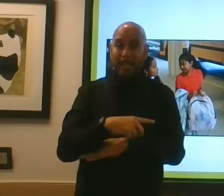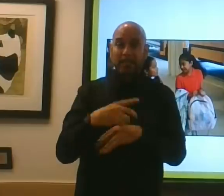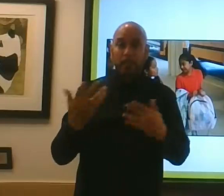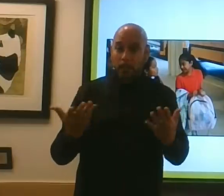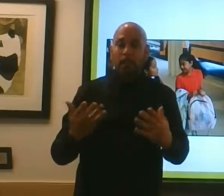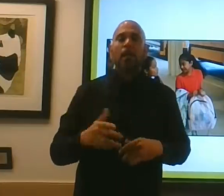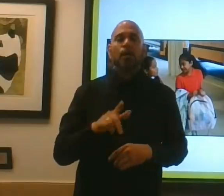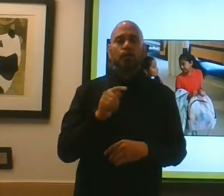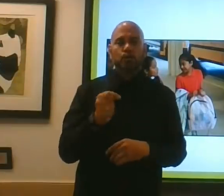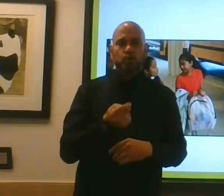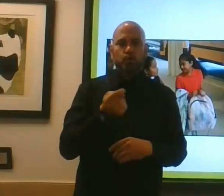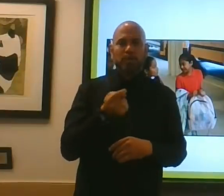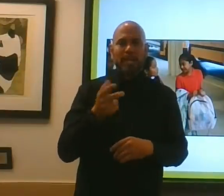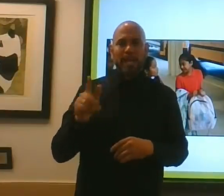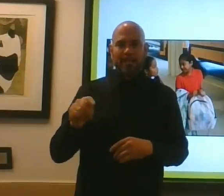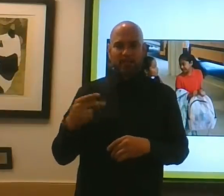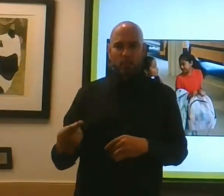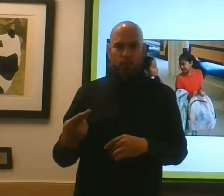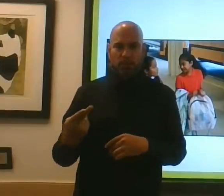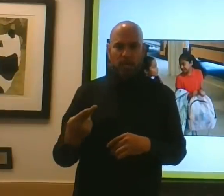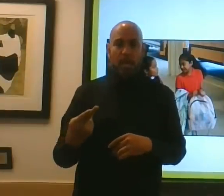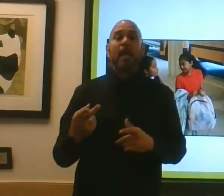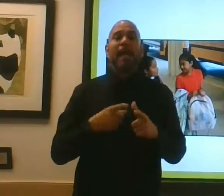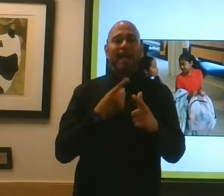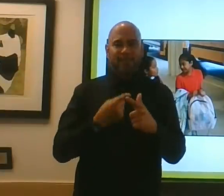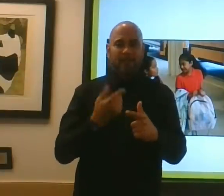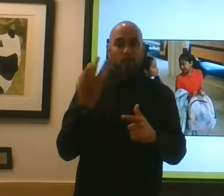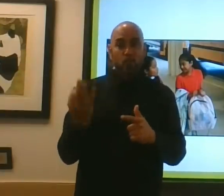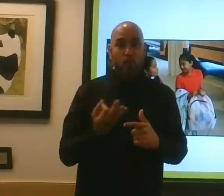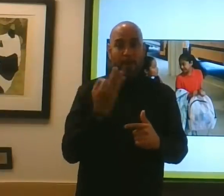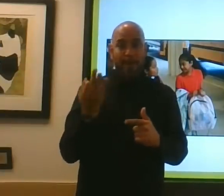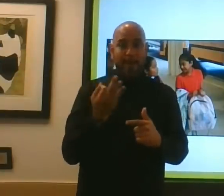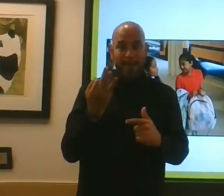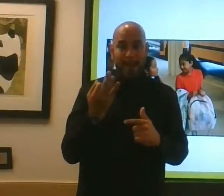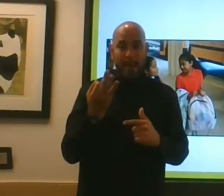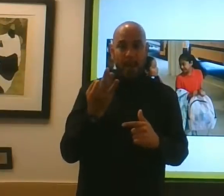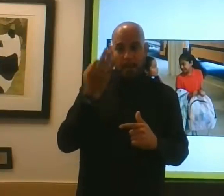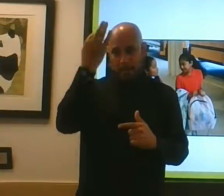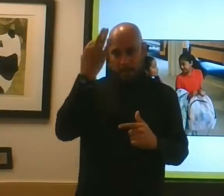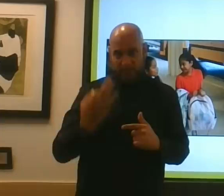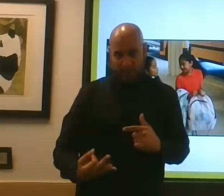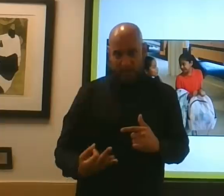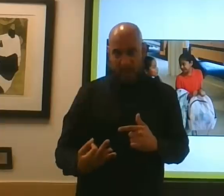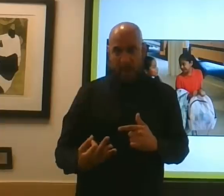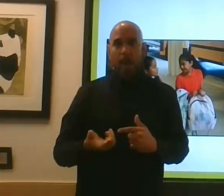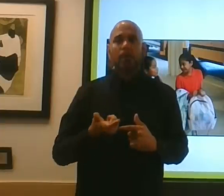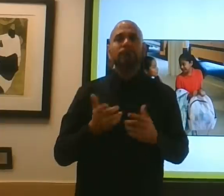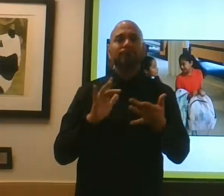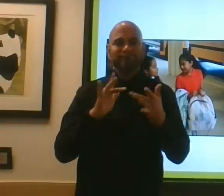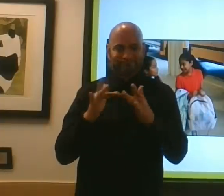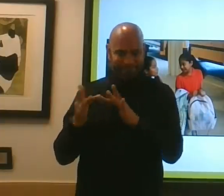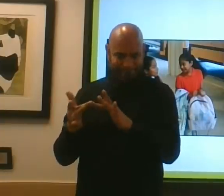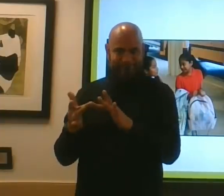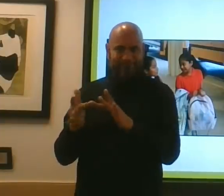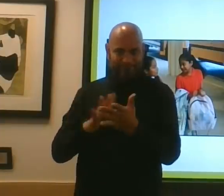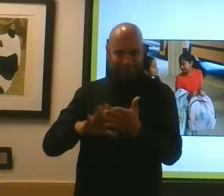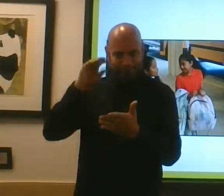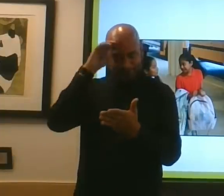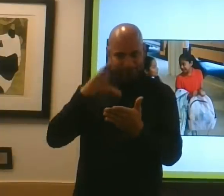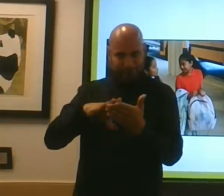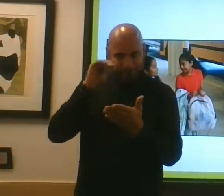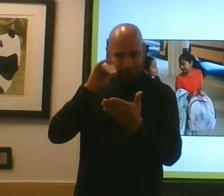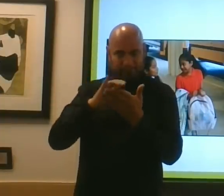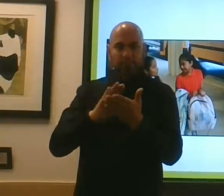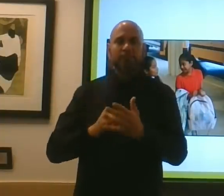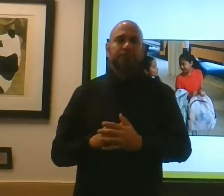in virtual learning, what we call extending learning beyond the classroom, on Fridays. Again, option C is our blended